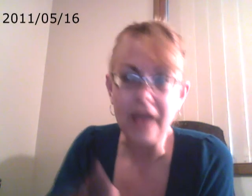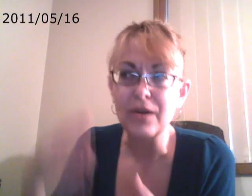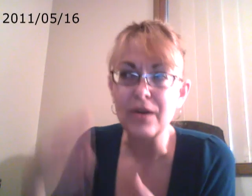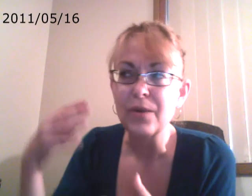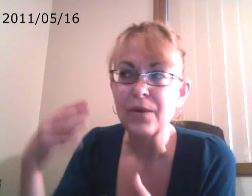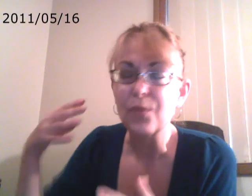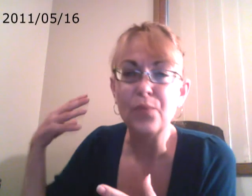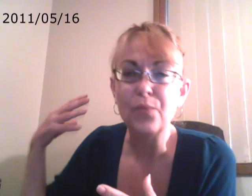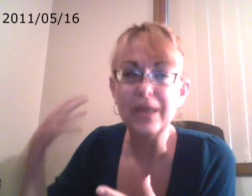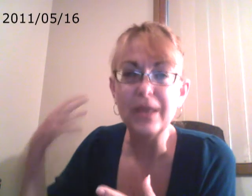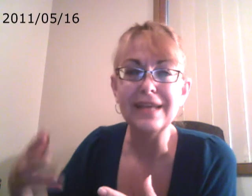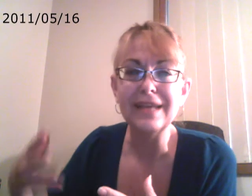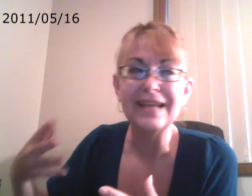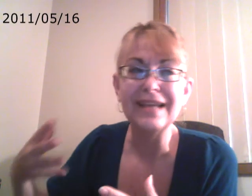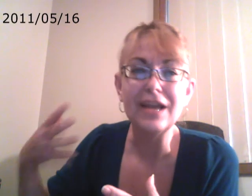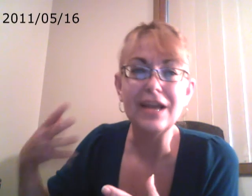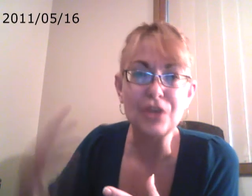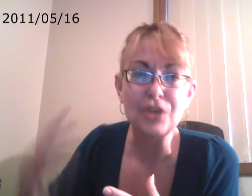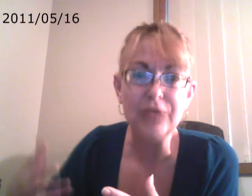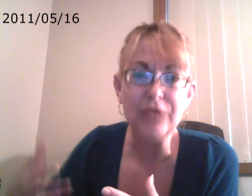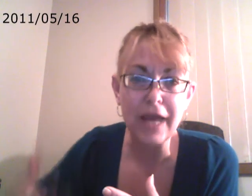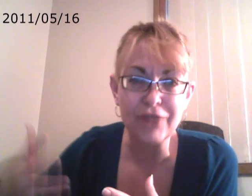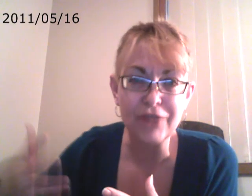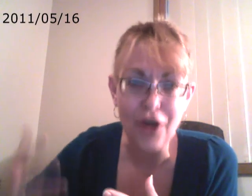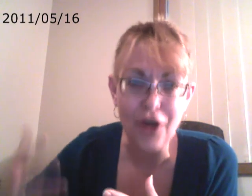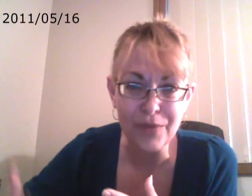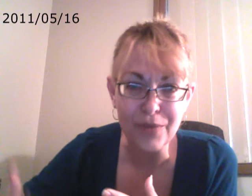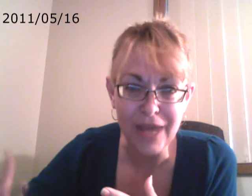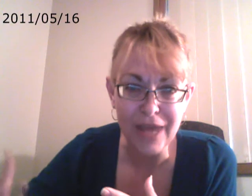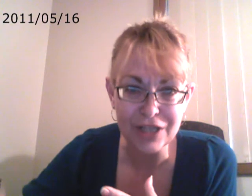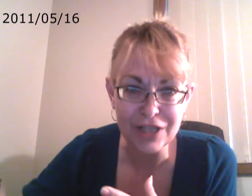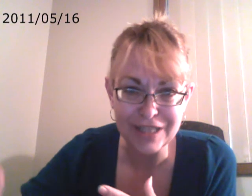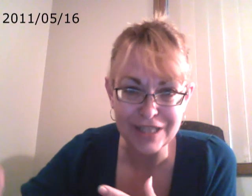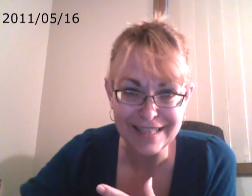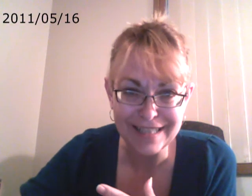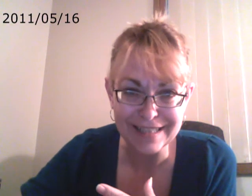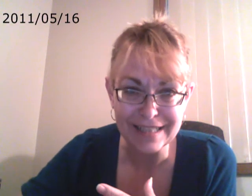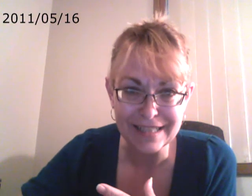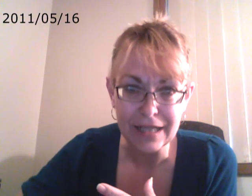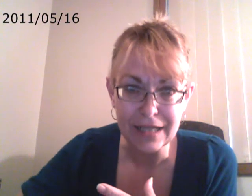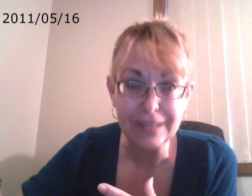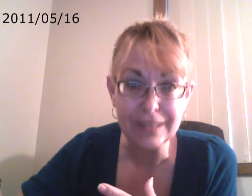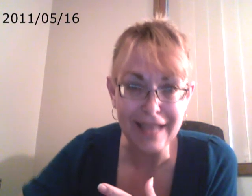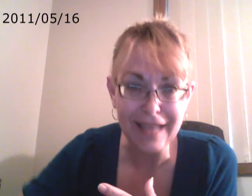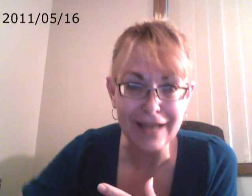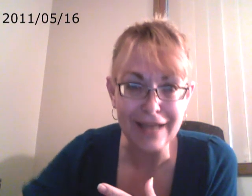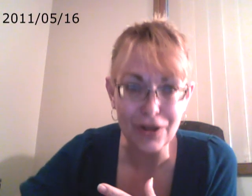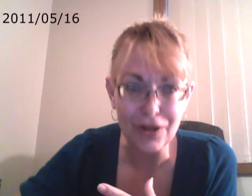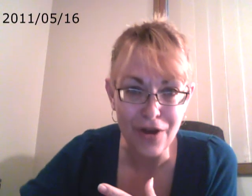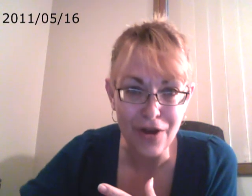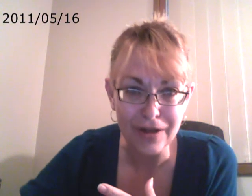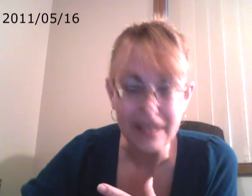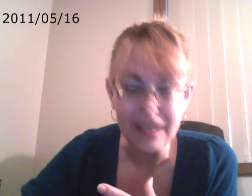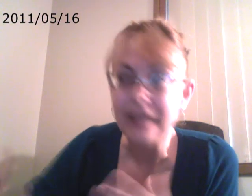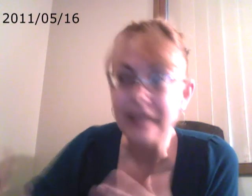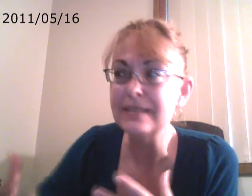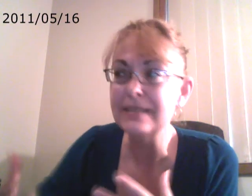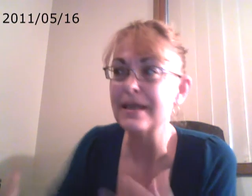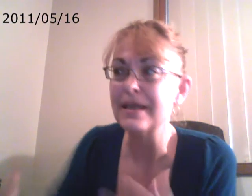we don't have the comprehension needed to get along. It's like,